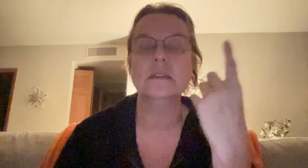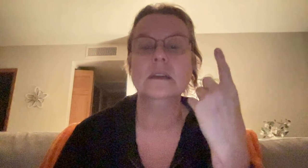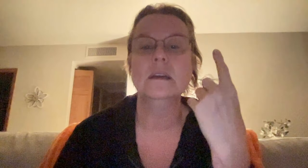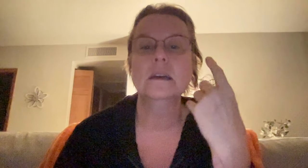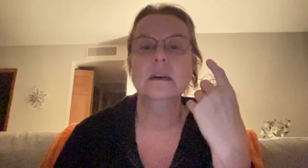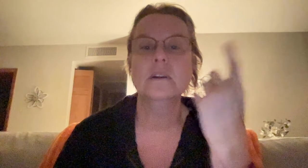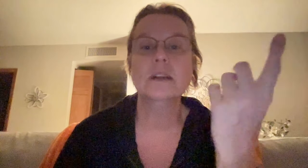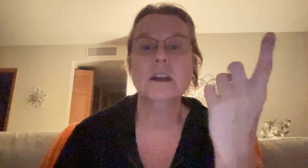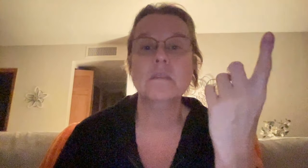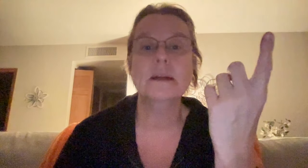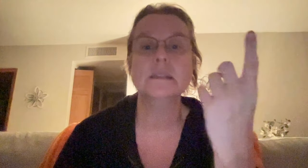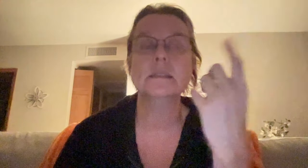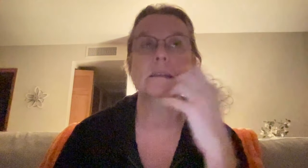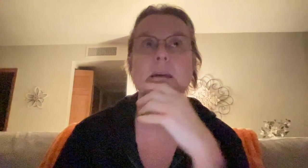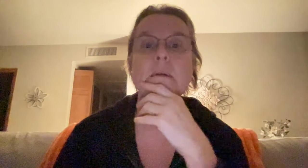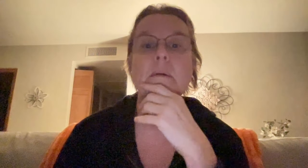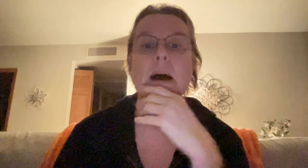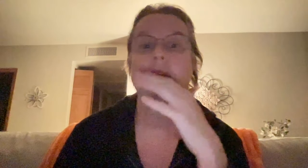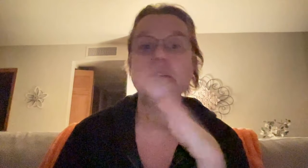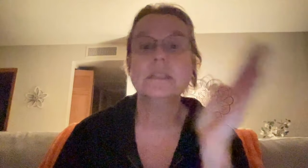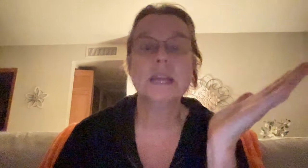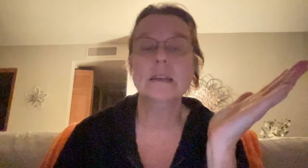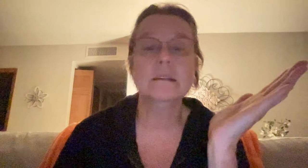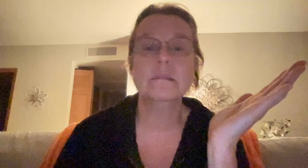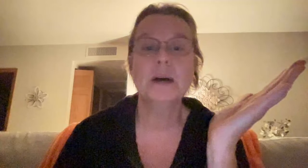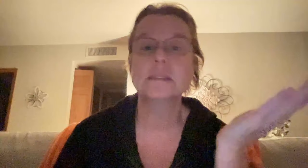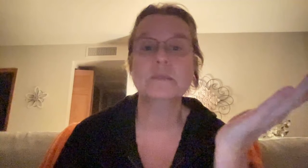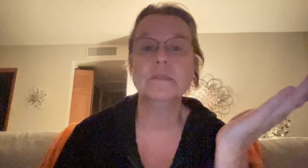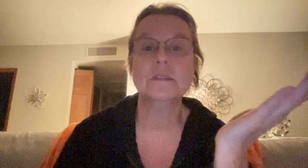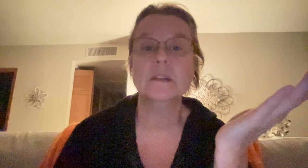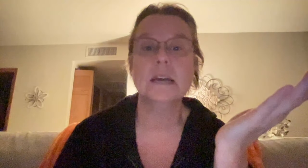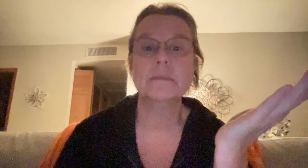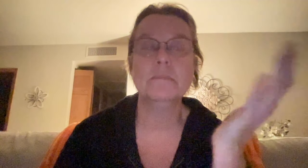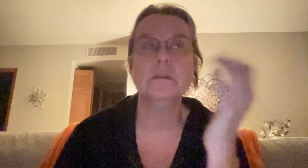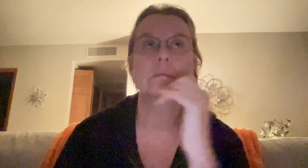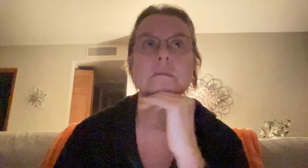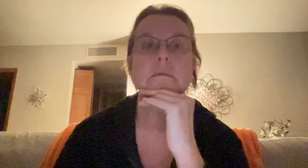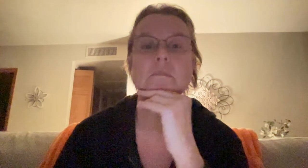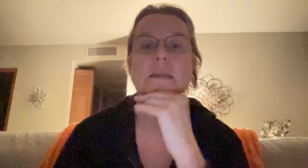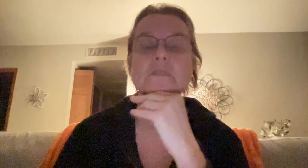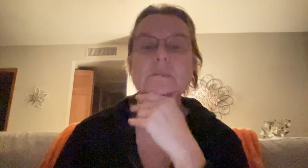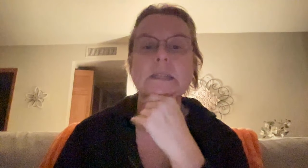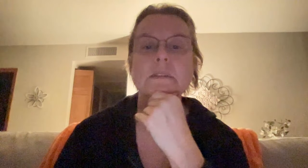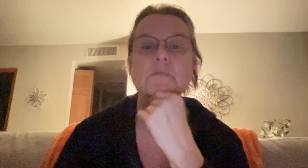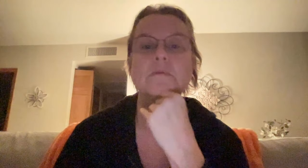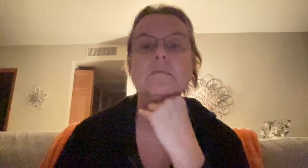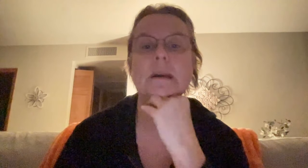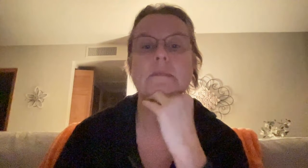a credit card balance? I know that's not possible for a lot of people. So my circumstances were, my